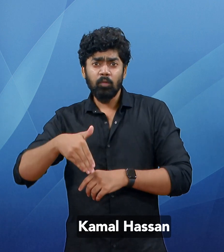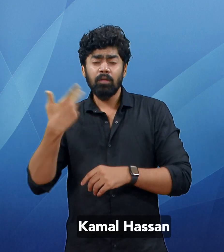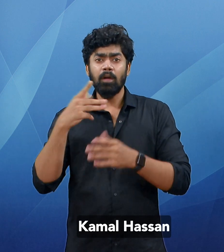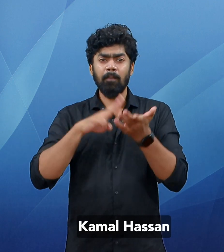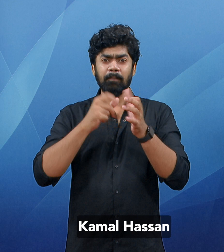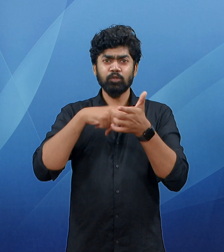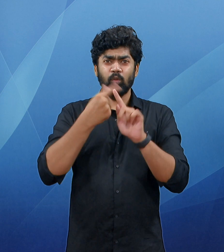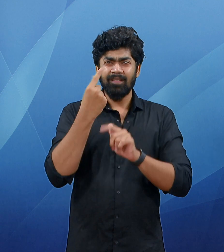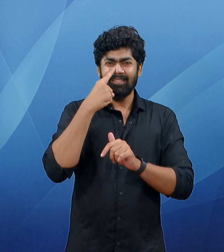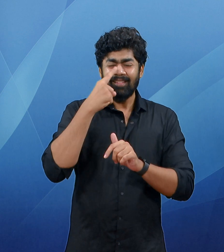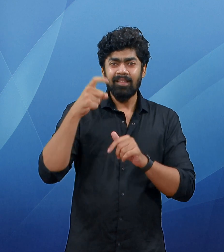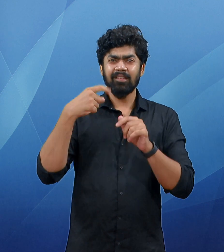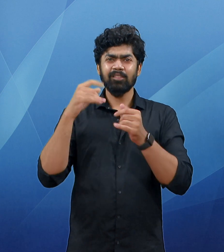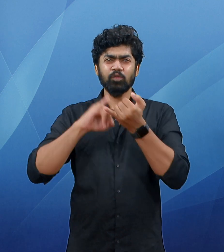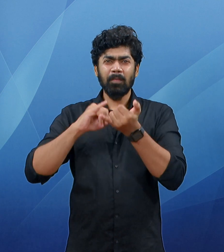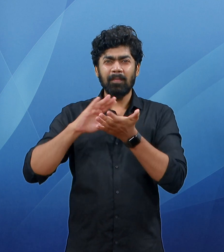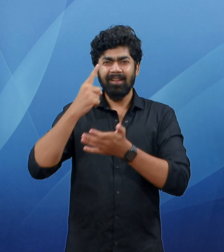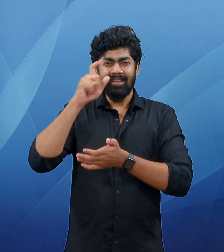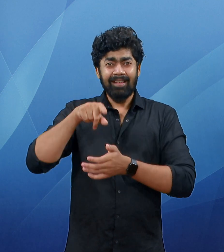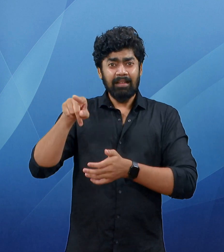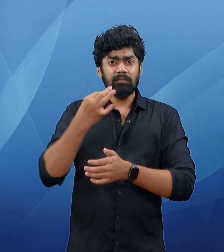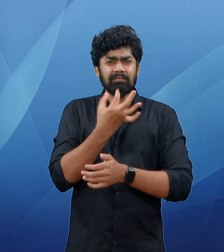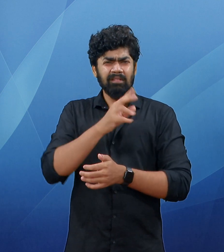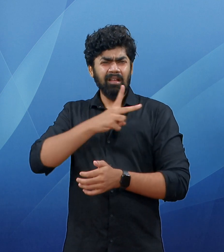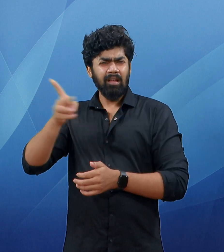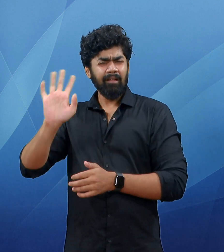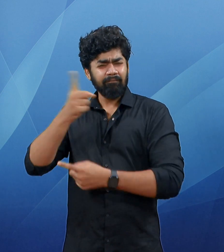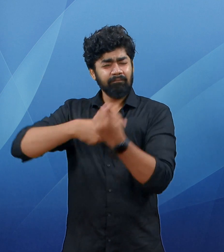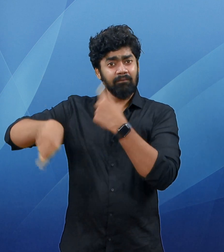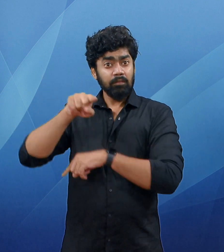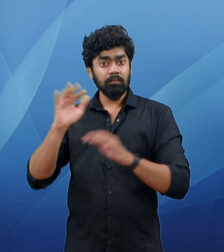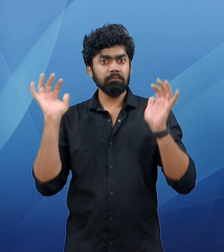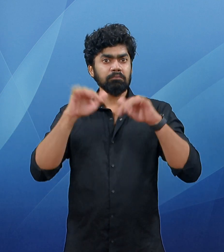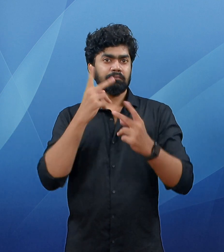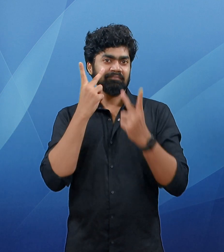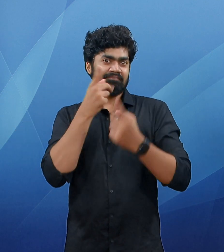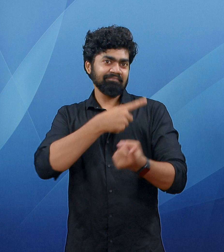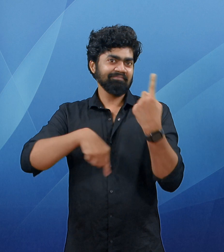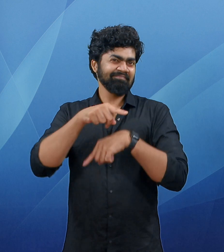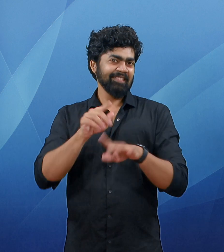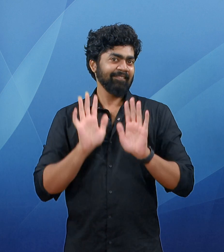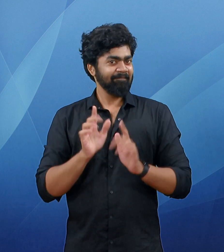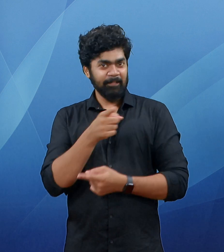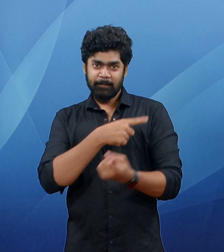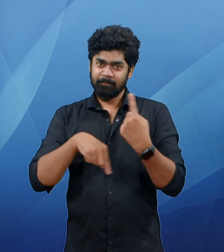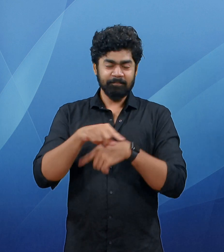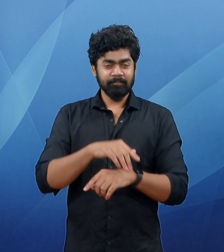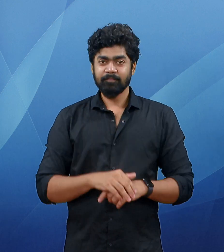The force includes over 250 women police officers and over 400 special police officers. Traffic